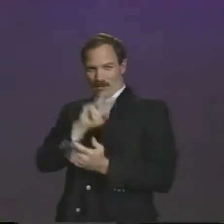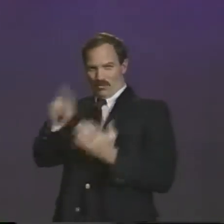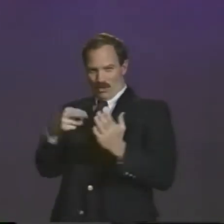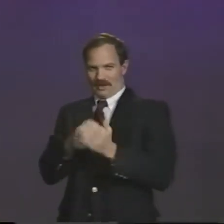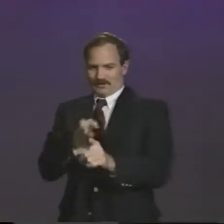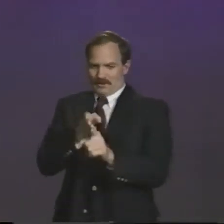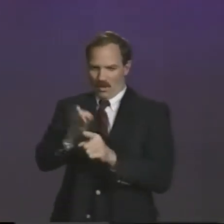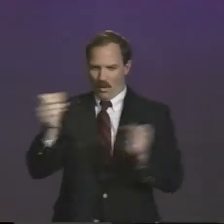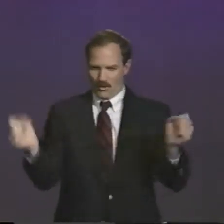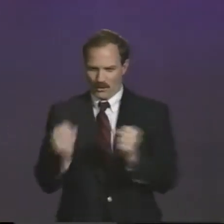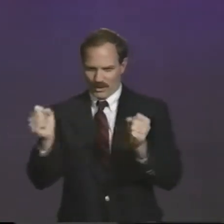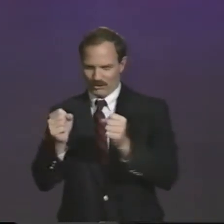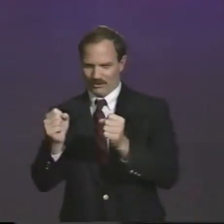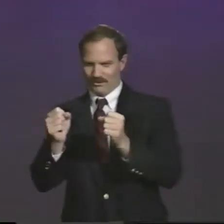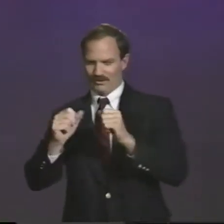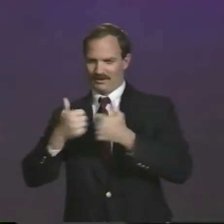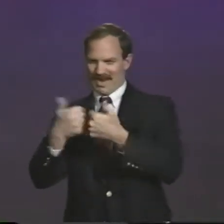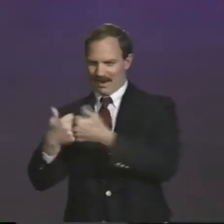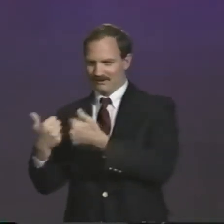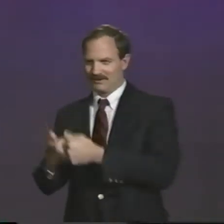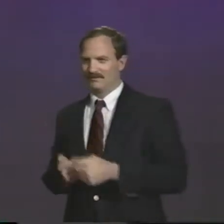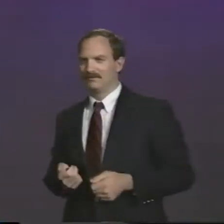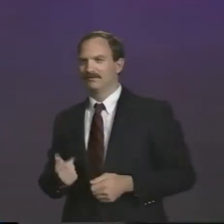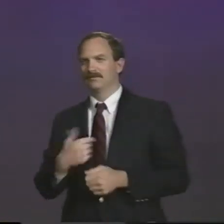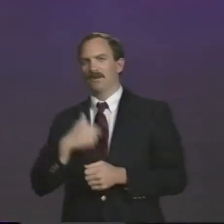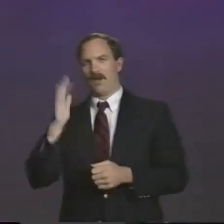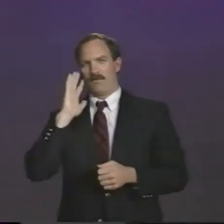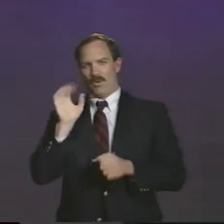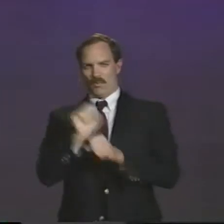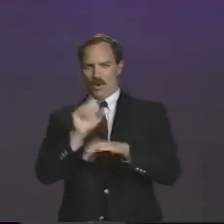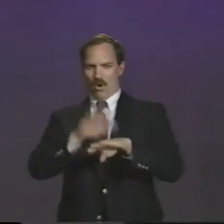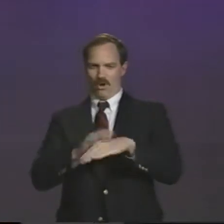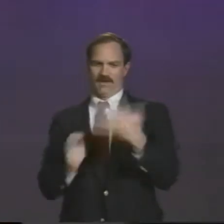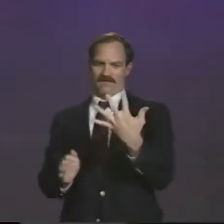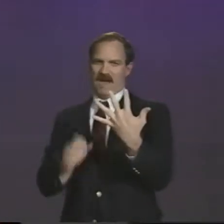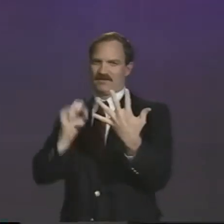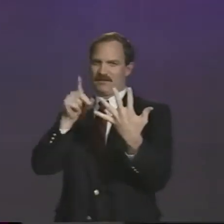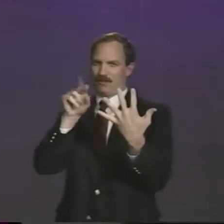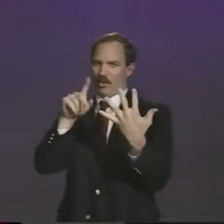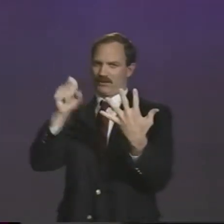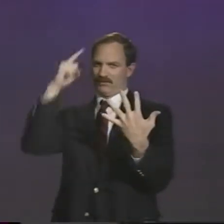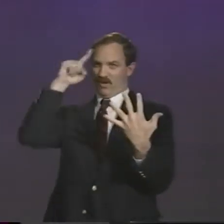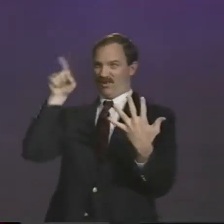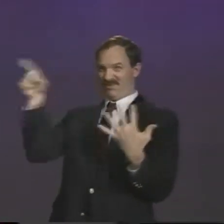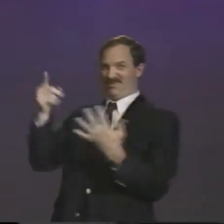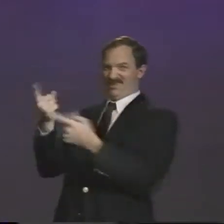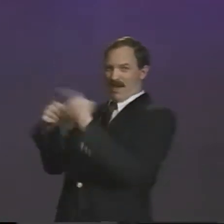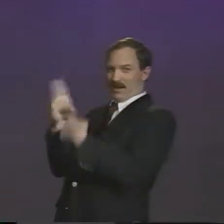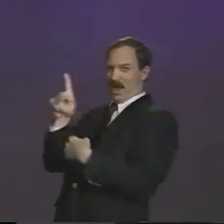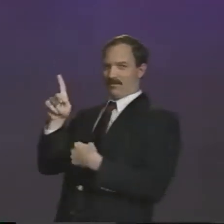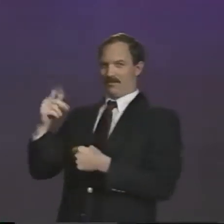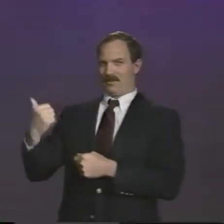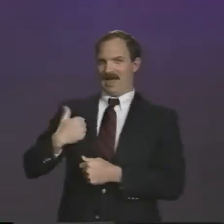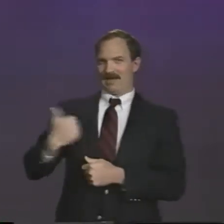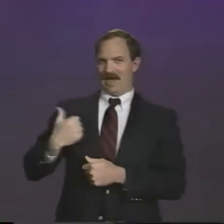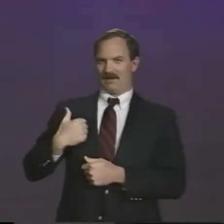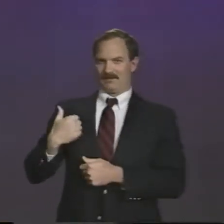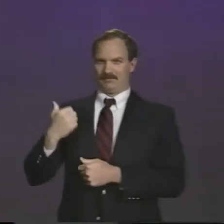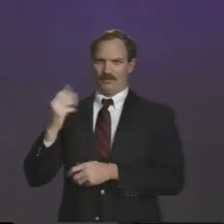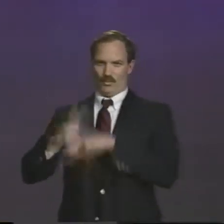Now, my specific role will be specifically geared toward the Winter Games, and I will be working specifically on five sports that will be